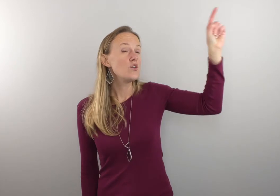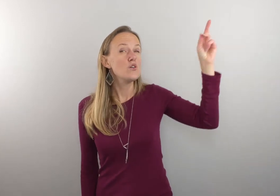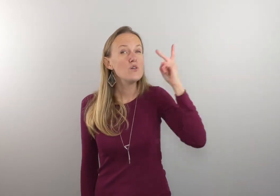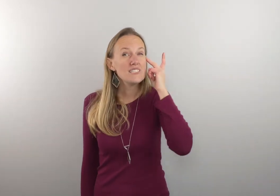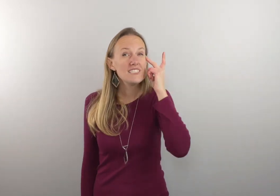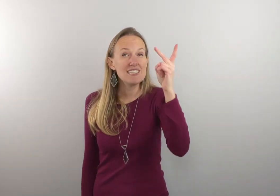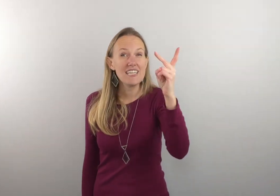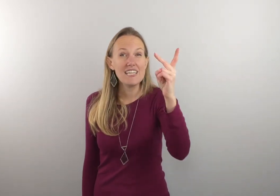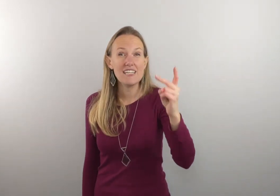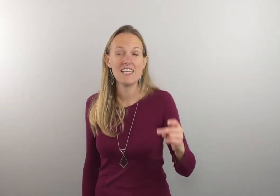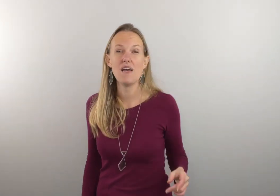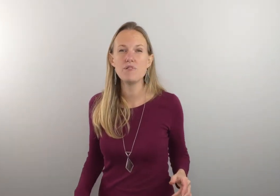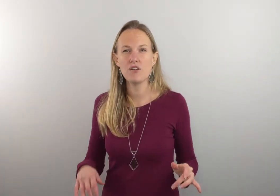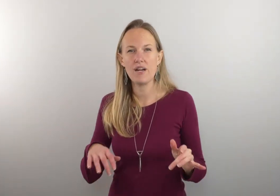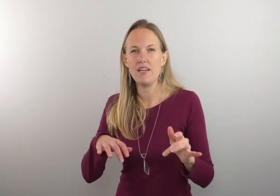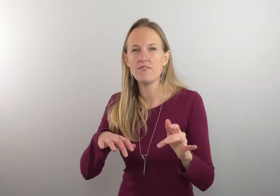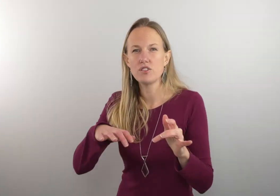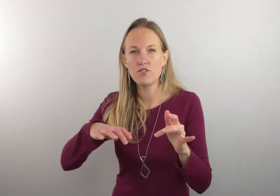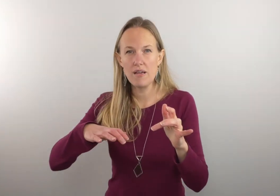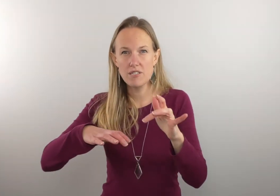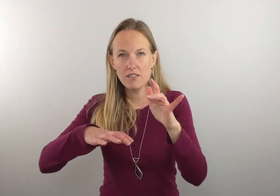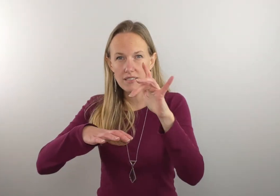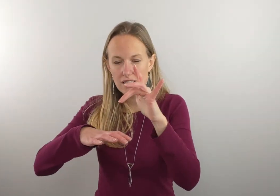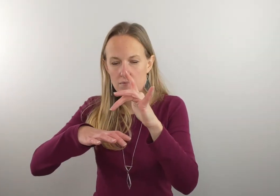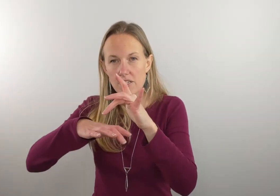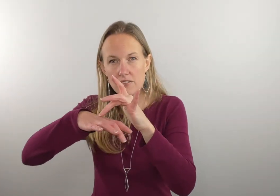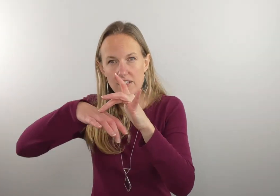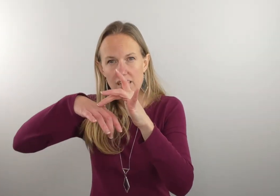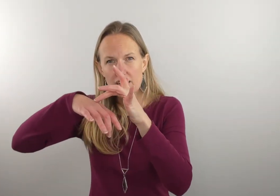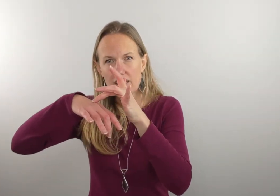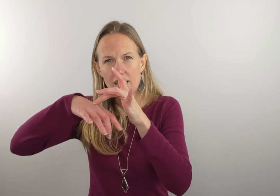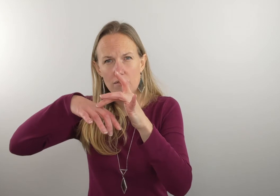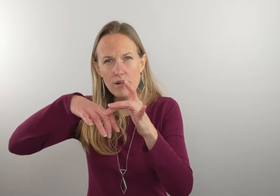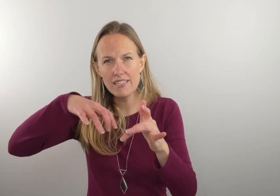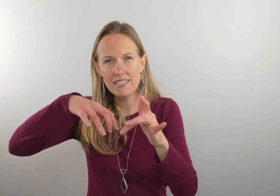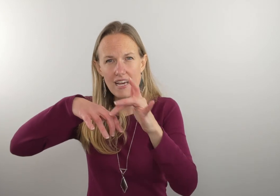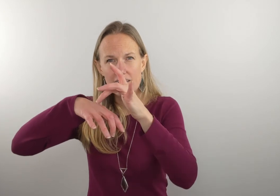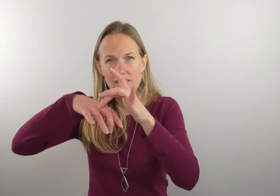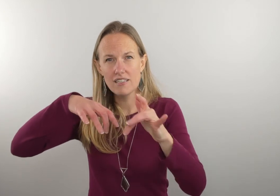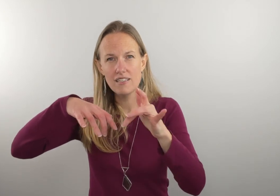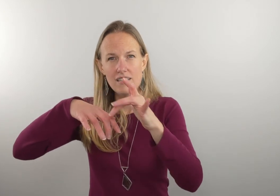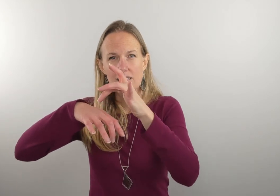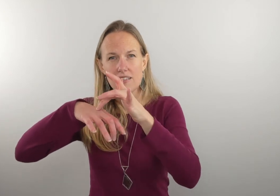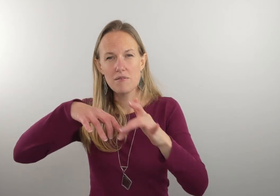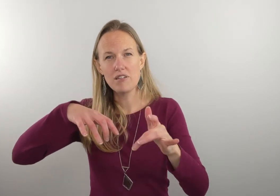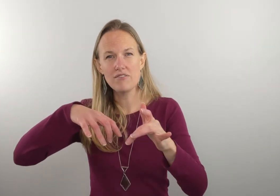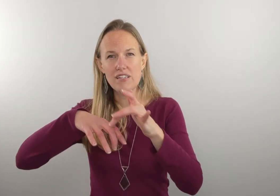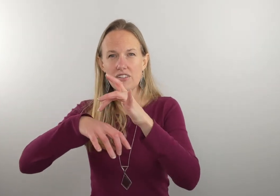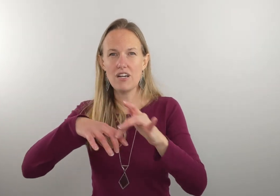you see the empty grave so for empty you're going to take your middle finger and kind of run it down the middle finger of your non